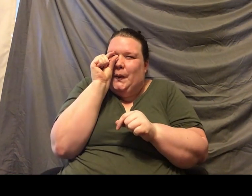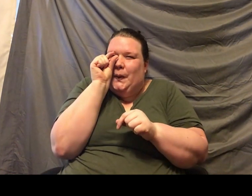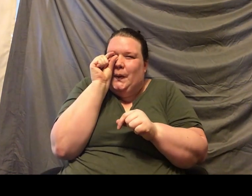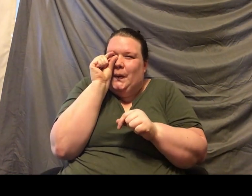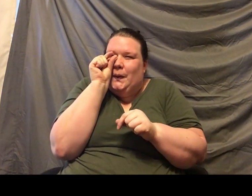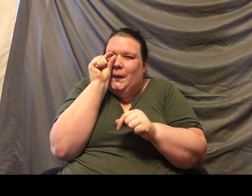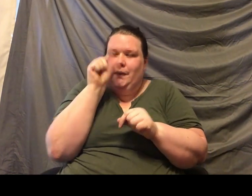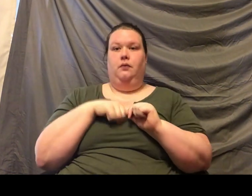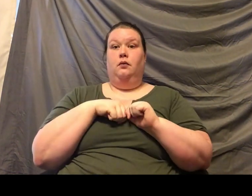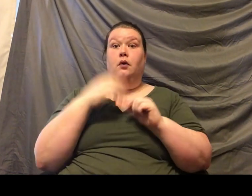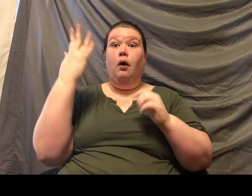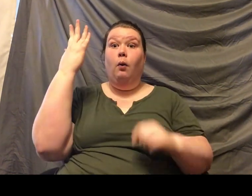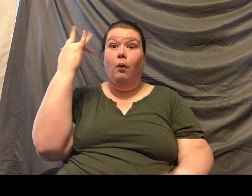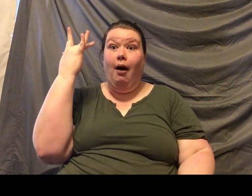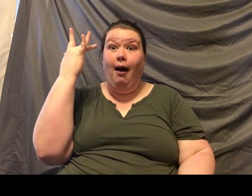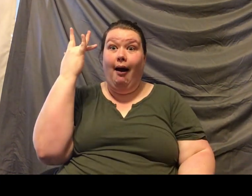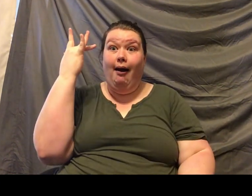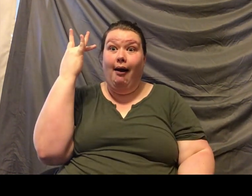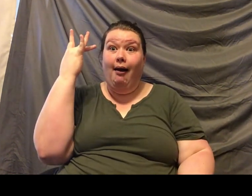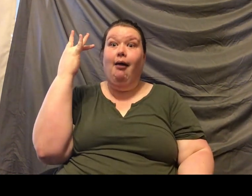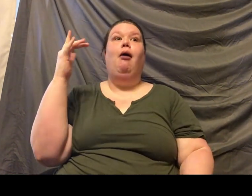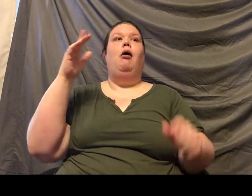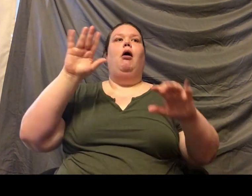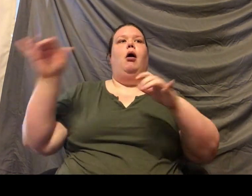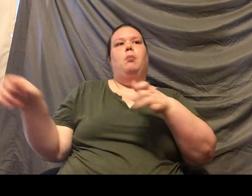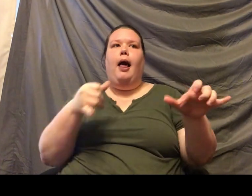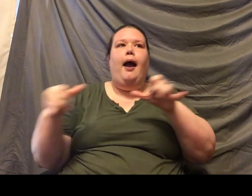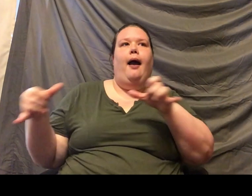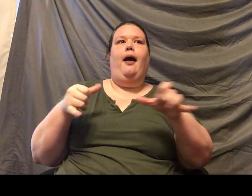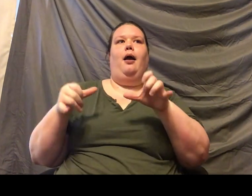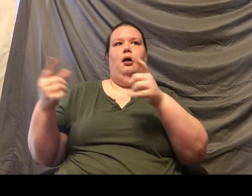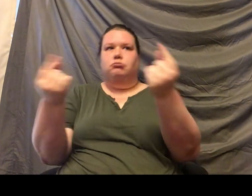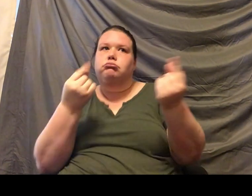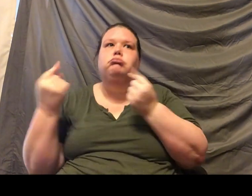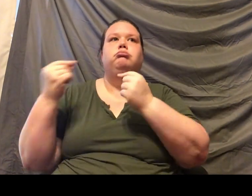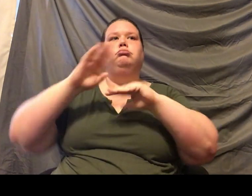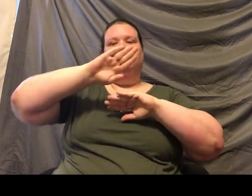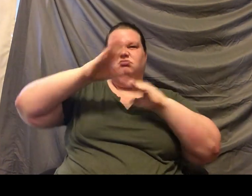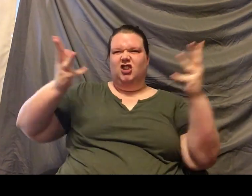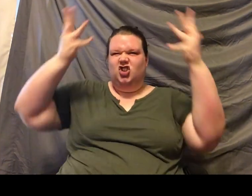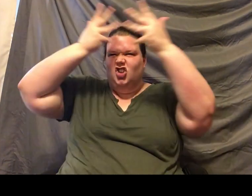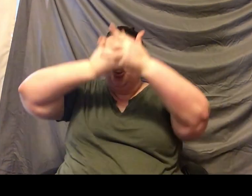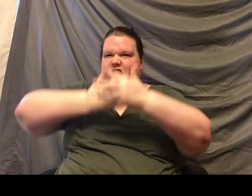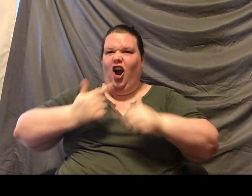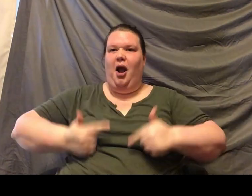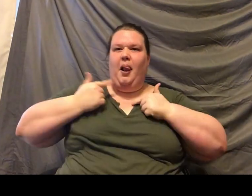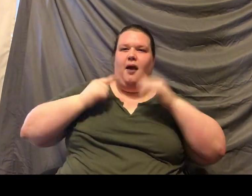is? They're nocturnal. So they don't really need to see a lot. It's dark where they live. They live way up in the rainforest canopy. They live up